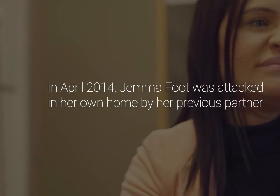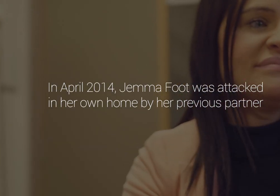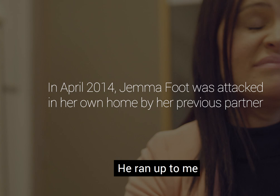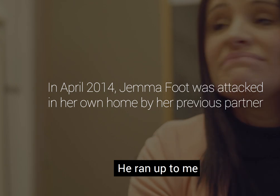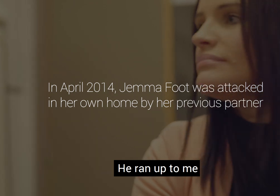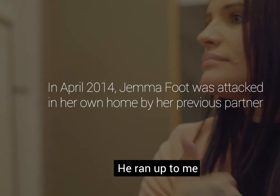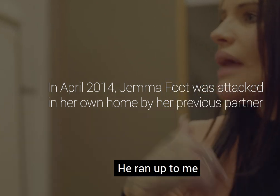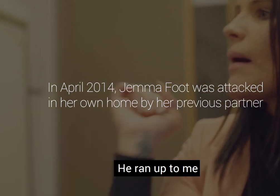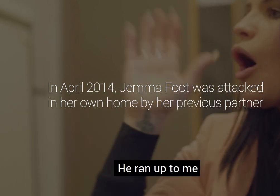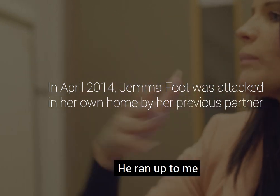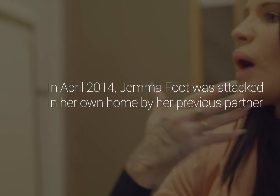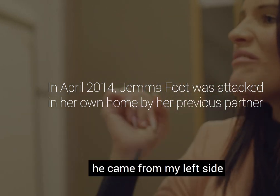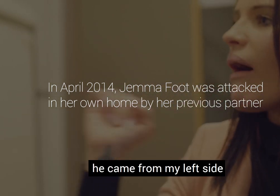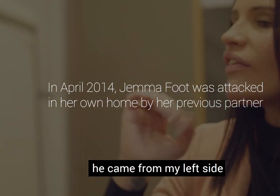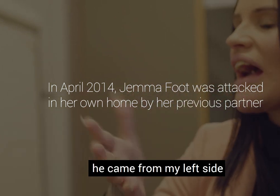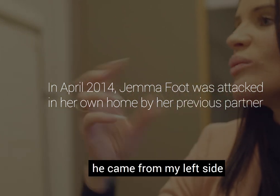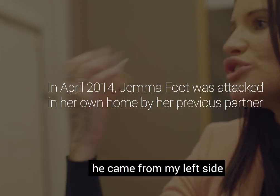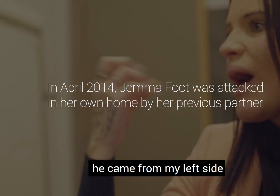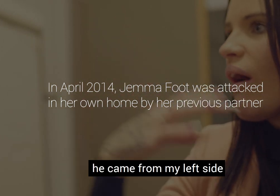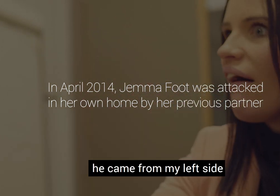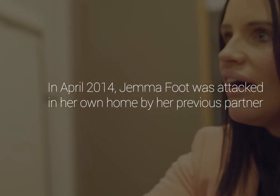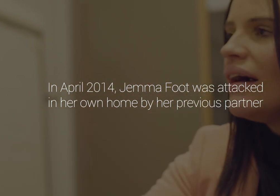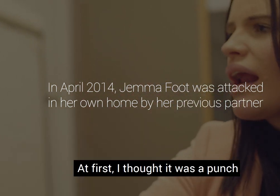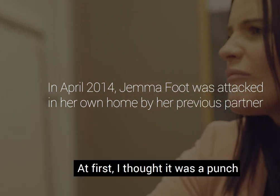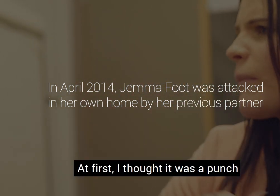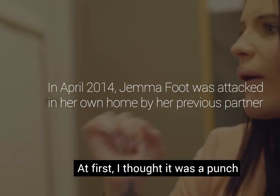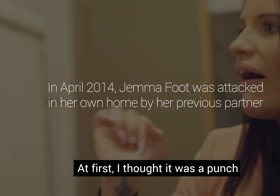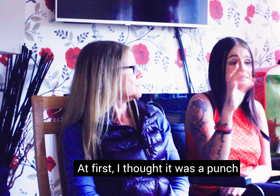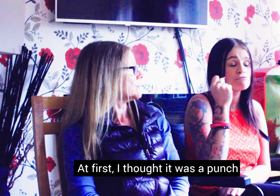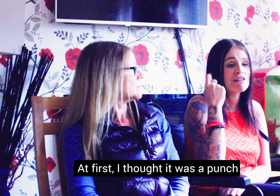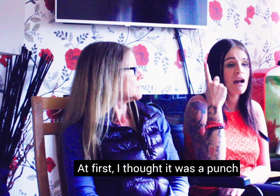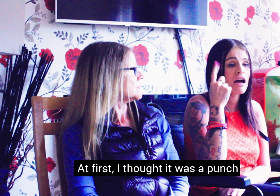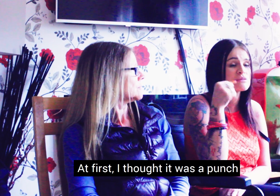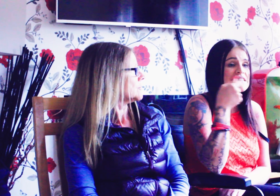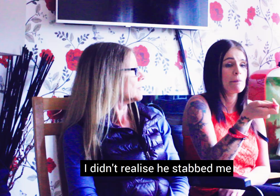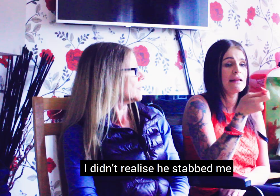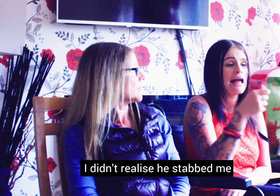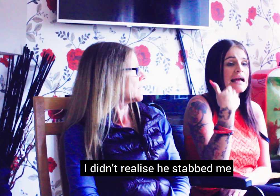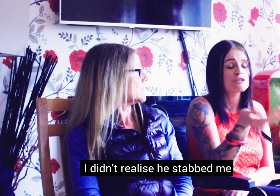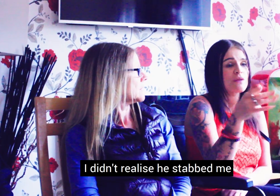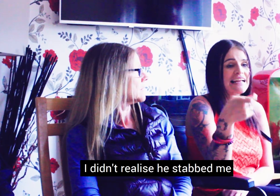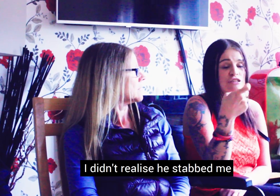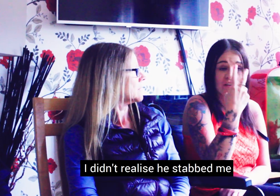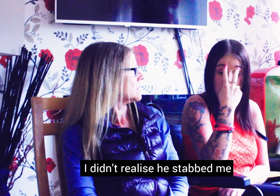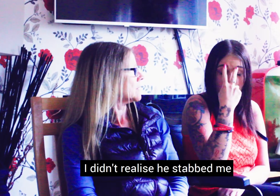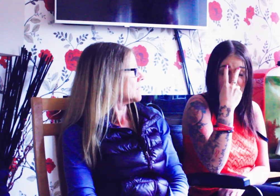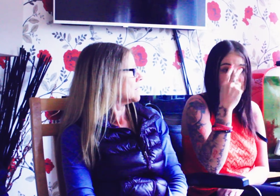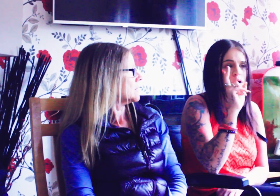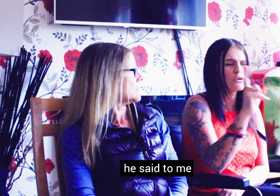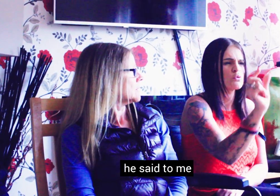He ran up to me. He came for my left side. At first, I thought it was a punch. I didn't realise he stabbed me. He